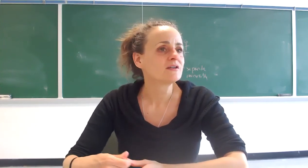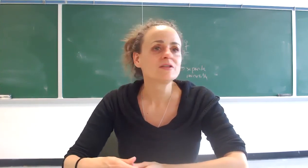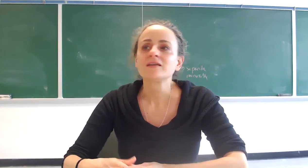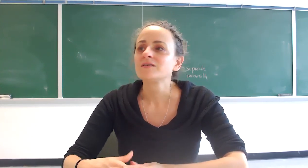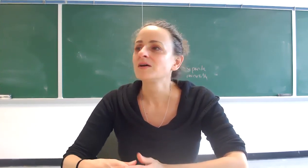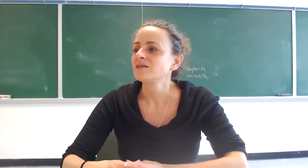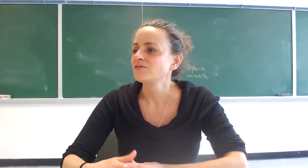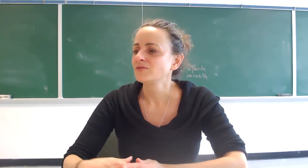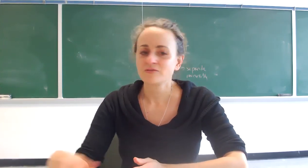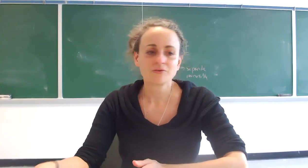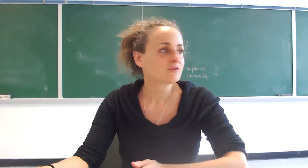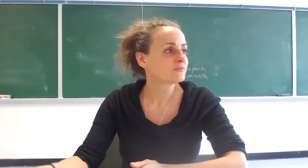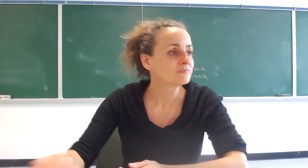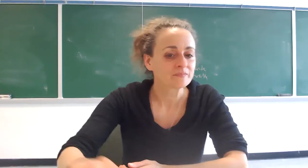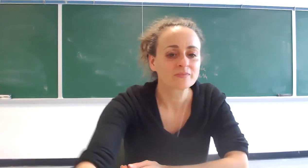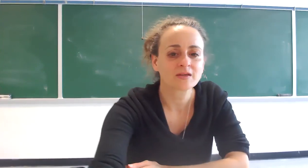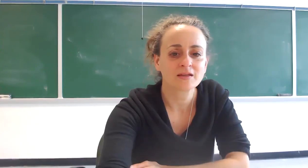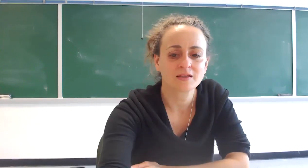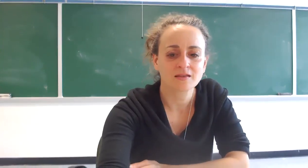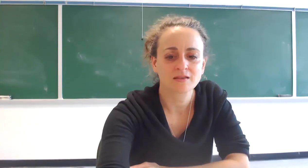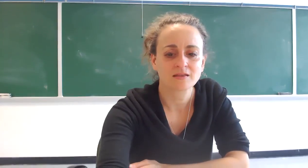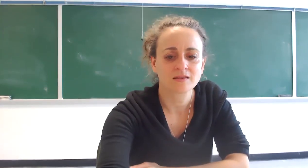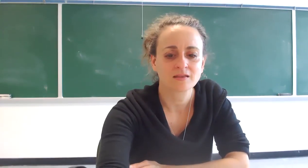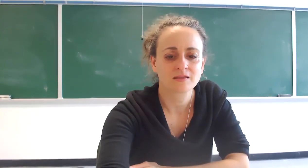leaving us right i think uh for both questions